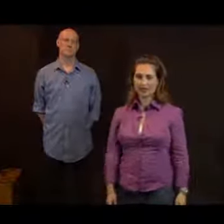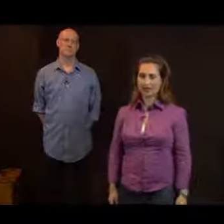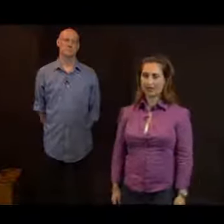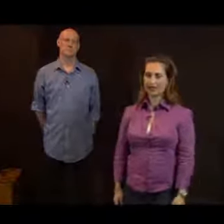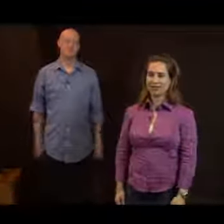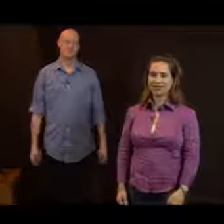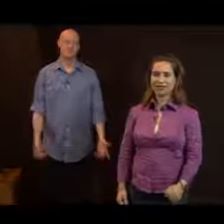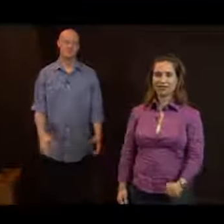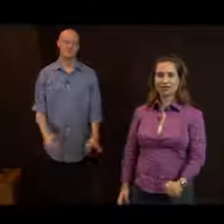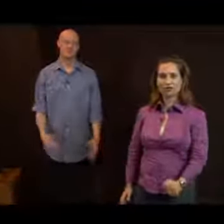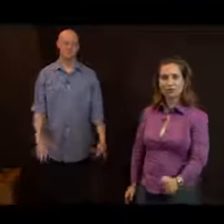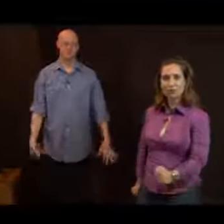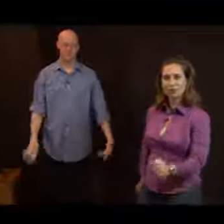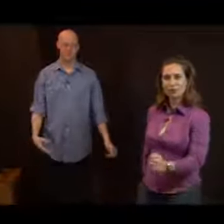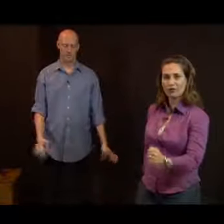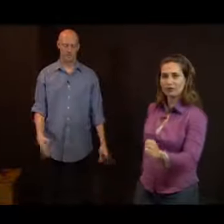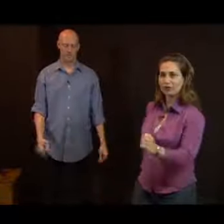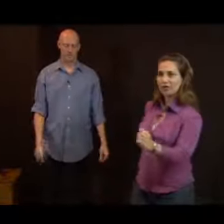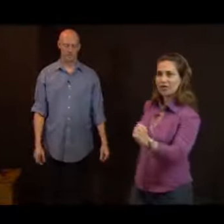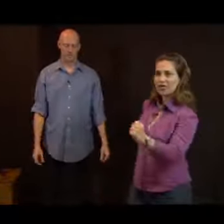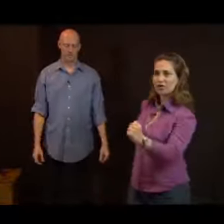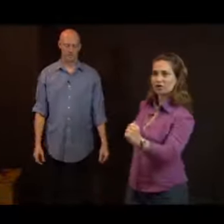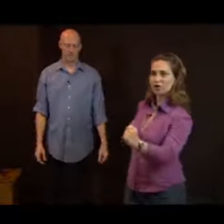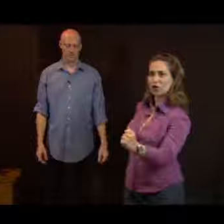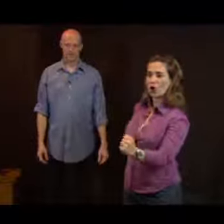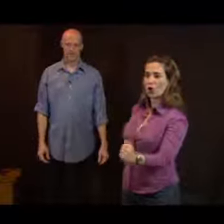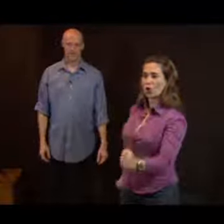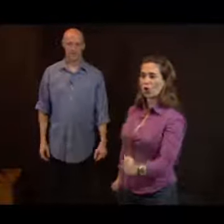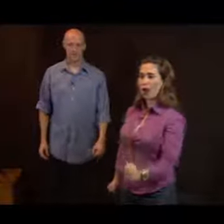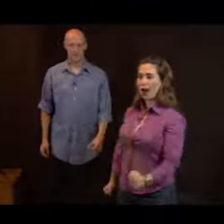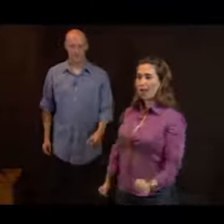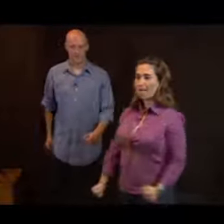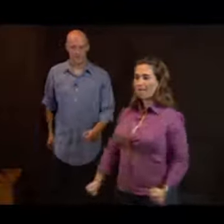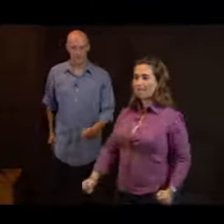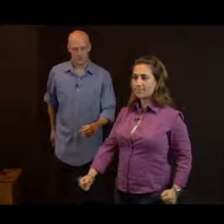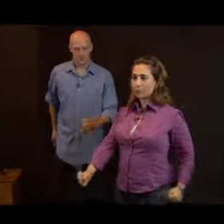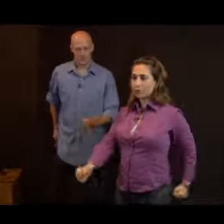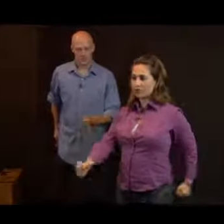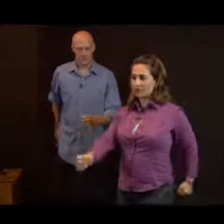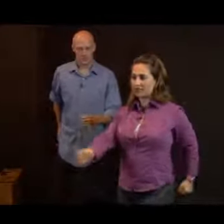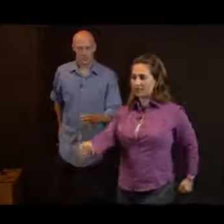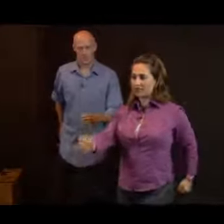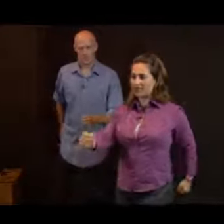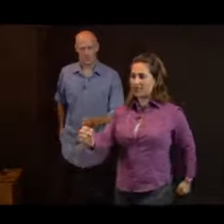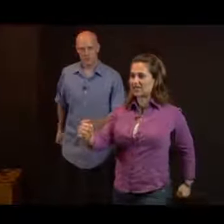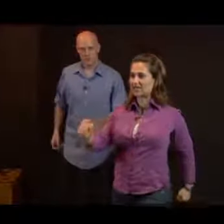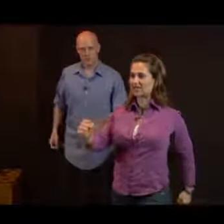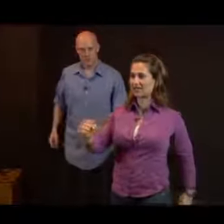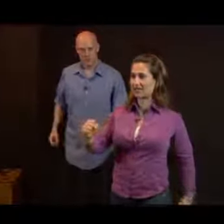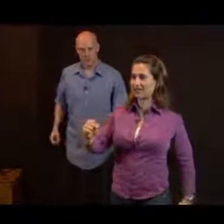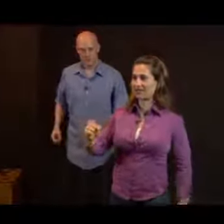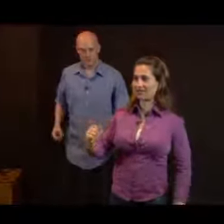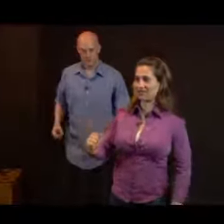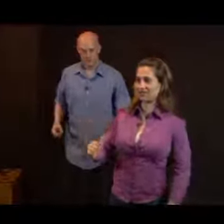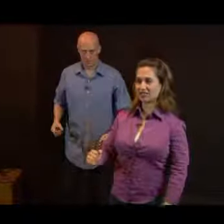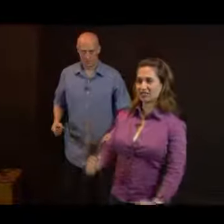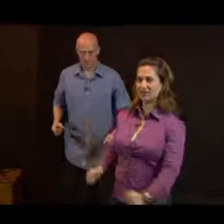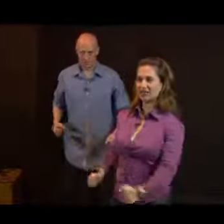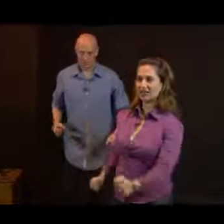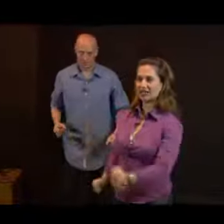shields and just try moving in slow motion to get a sense of what that feels like. Blink